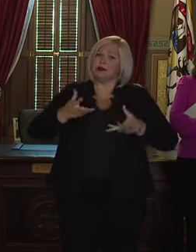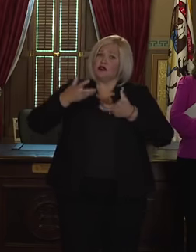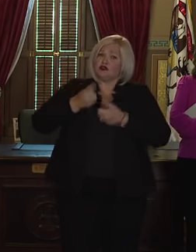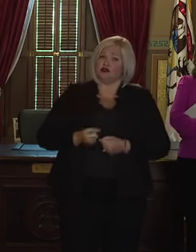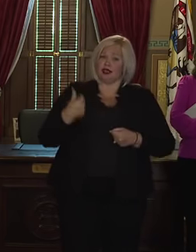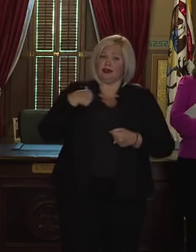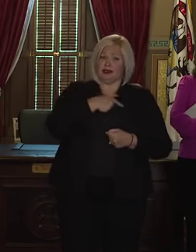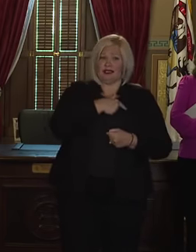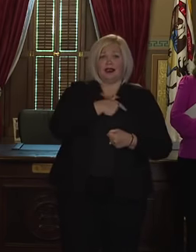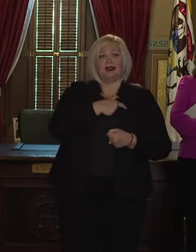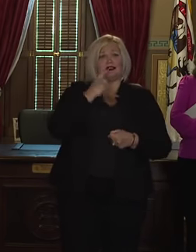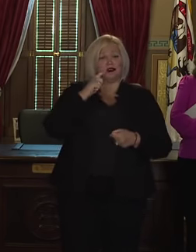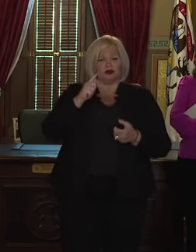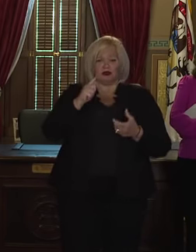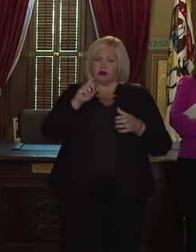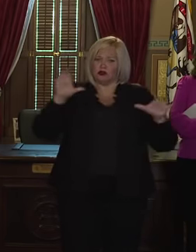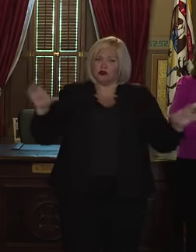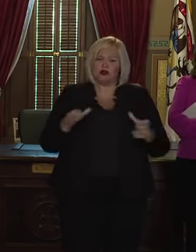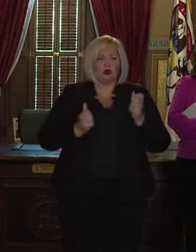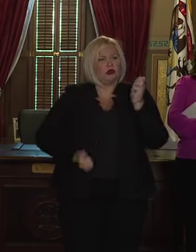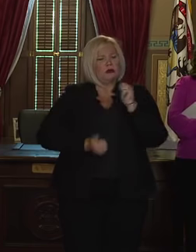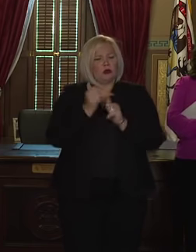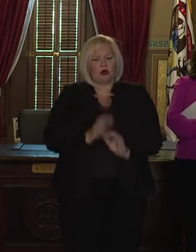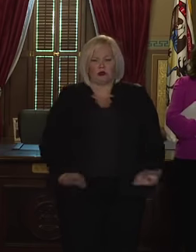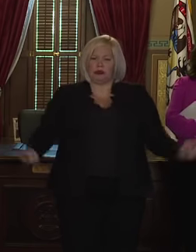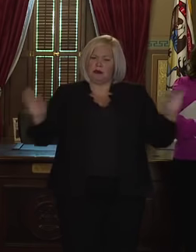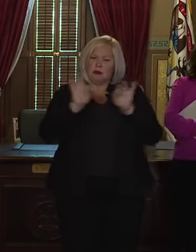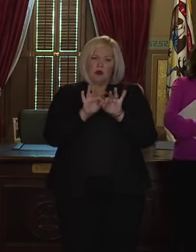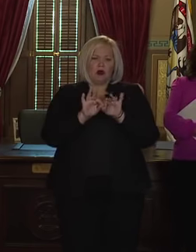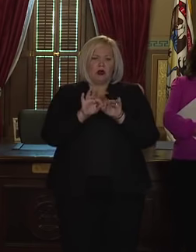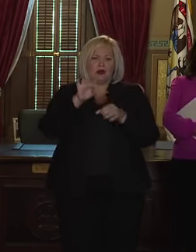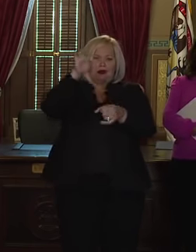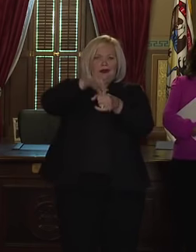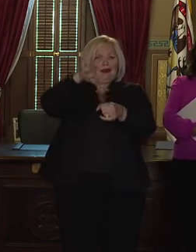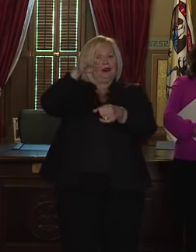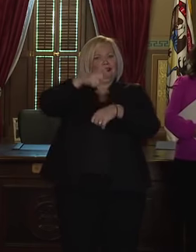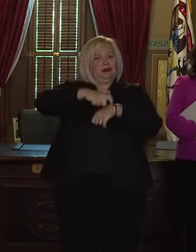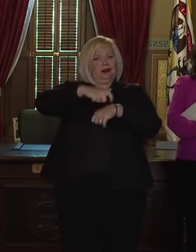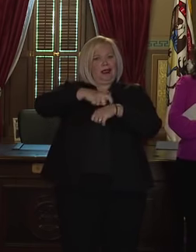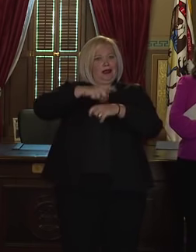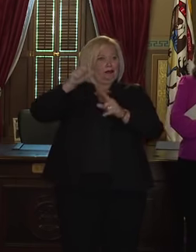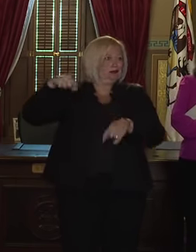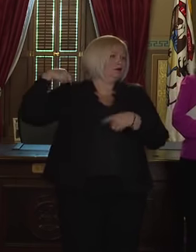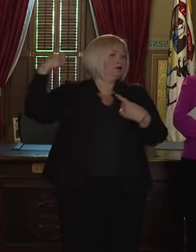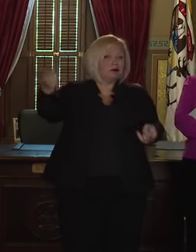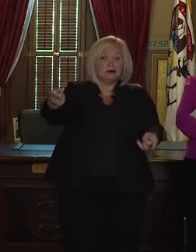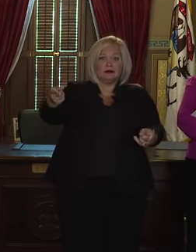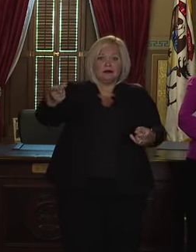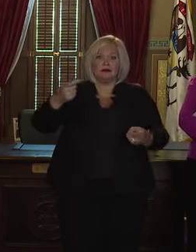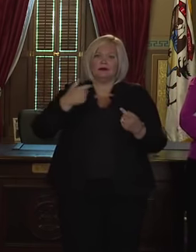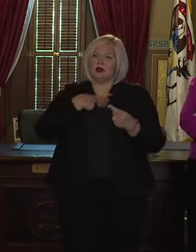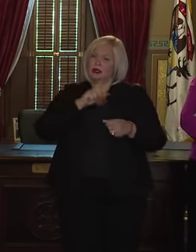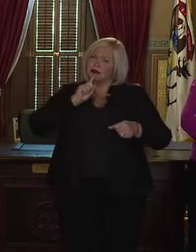is undoubtedly the most important election of our careers and we are committed to ensuring the integrity and